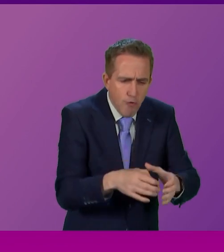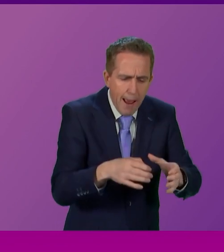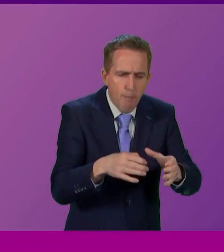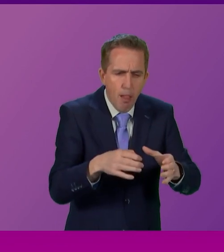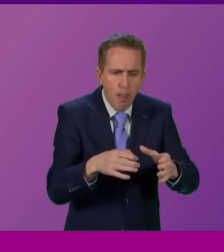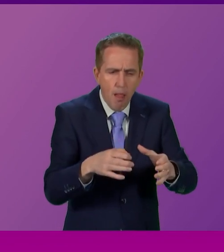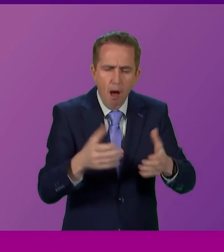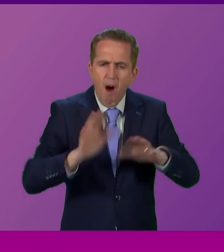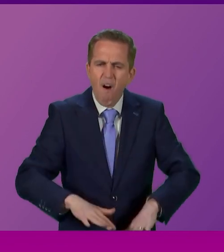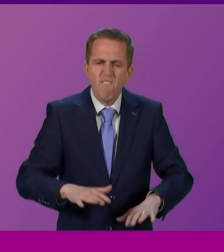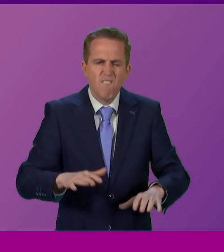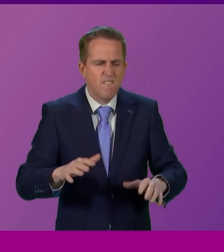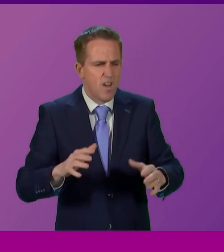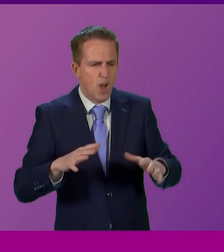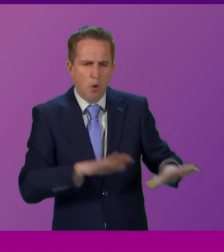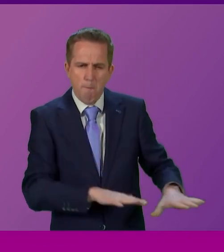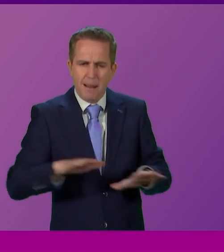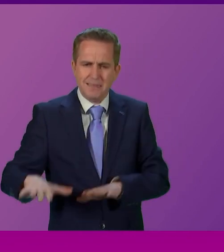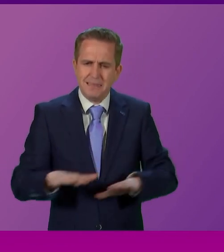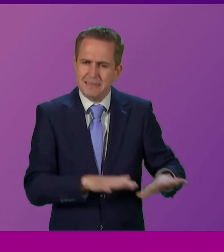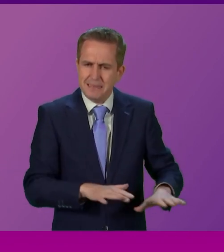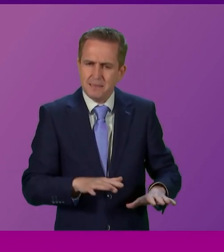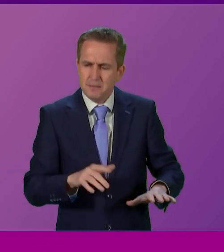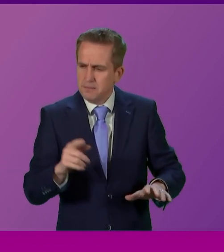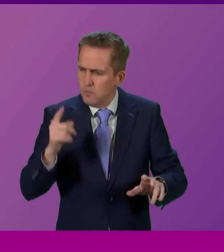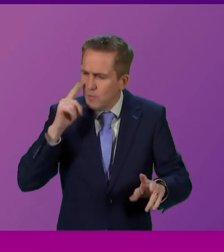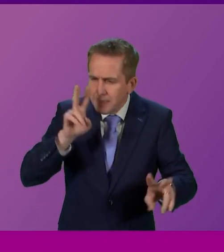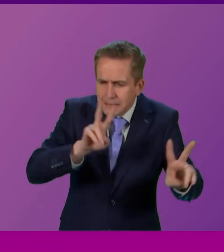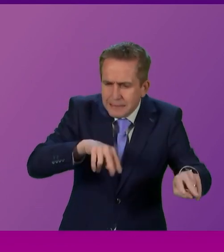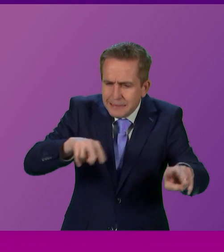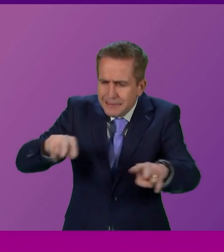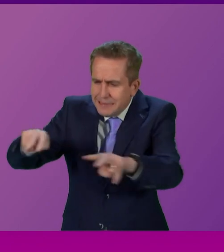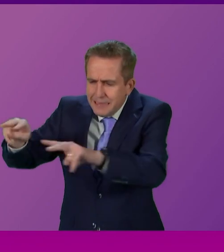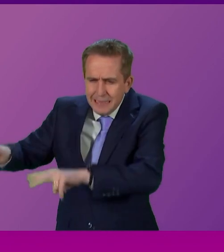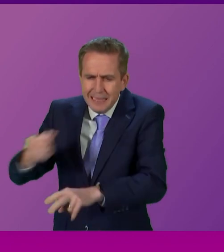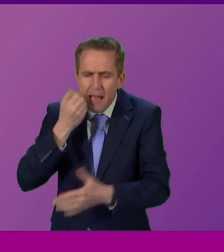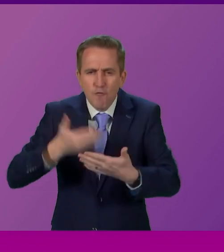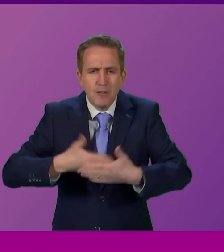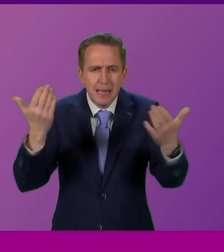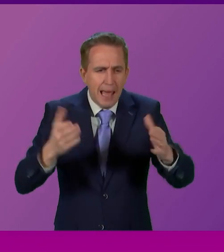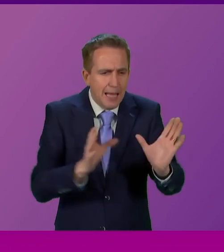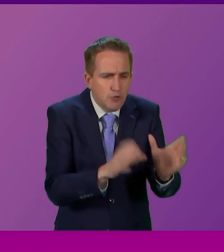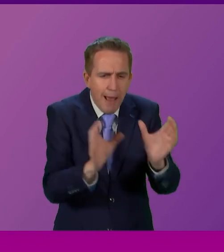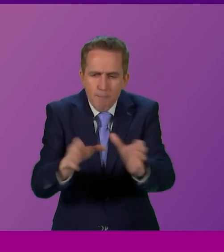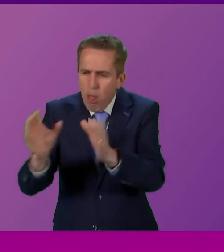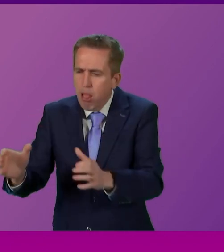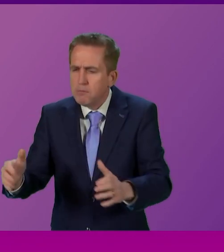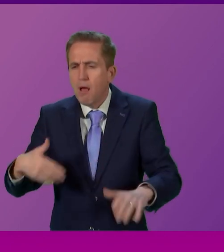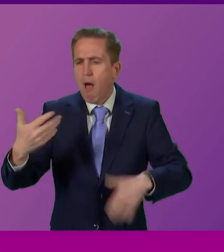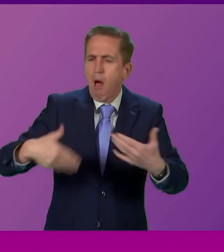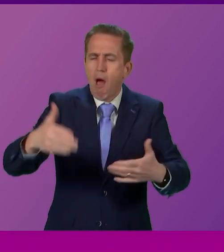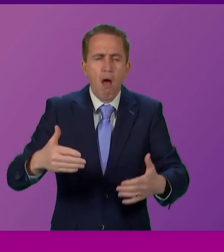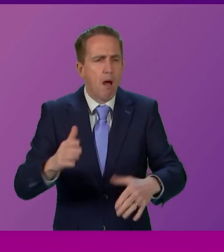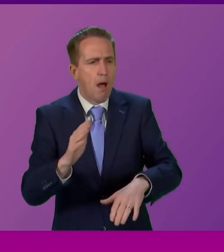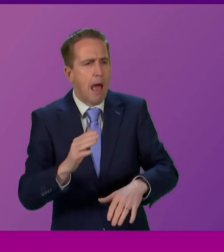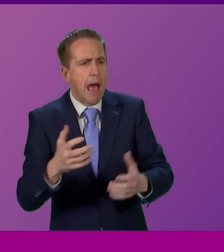complacency. We can see and hear this tribal complacency on a daily basis. However bad things are, we are told,